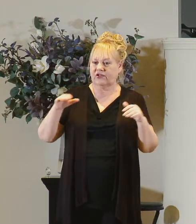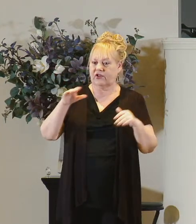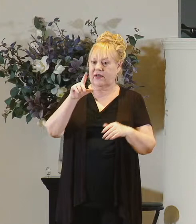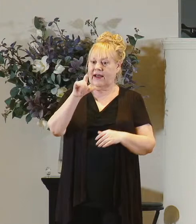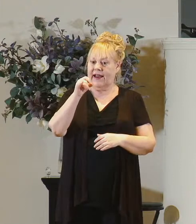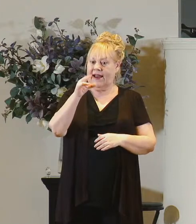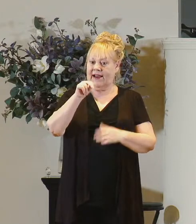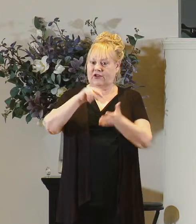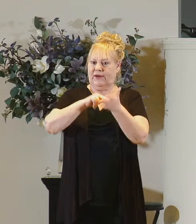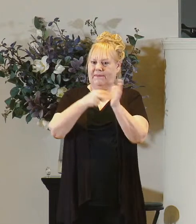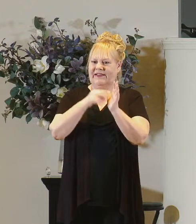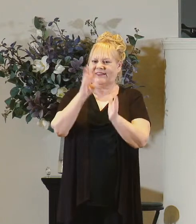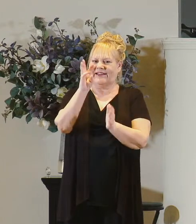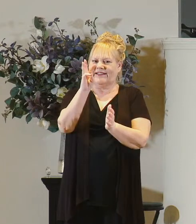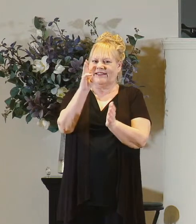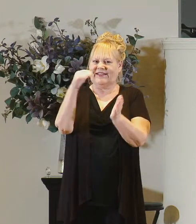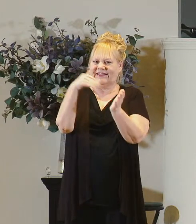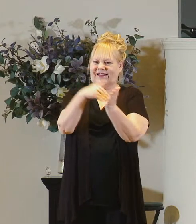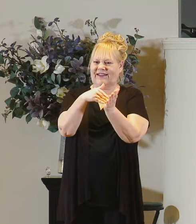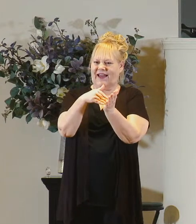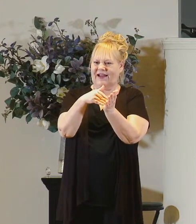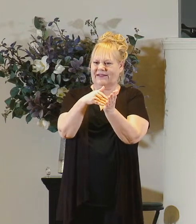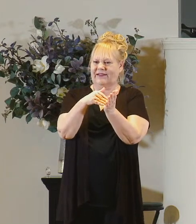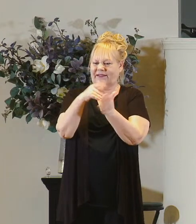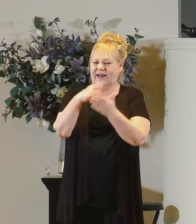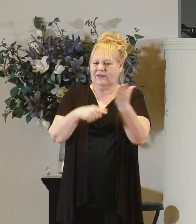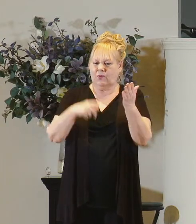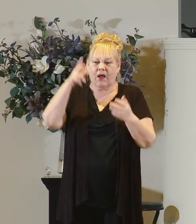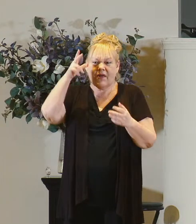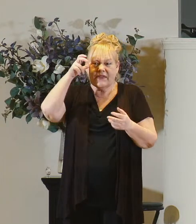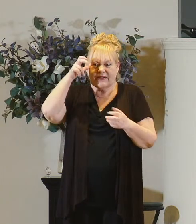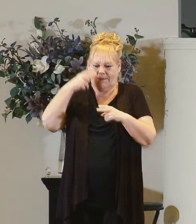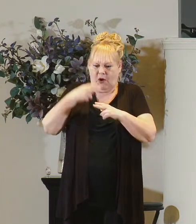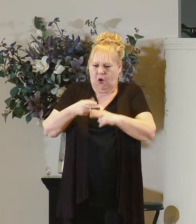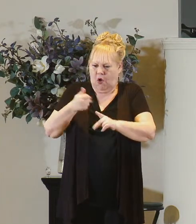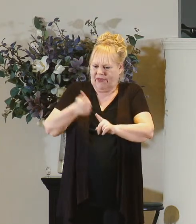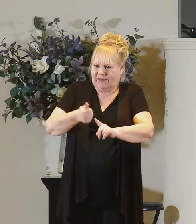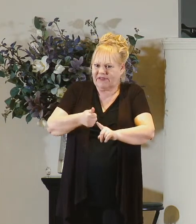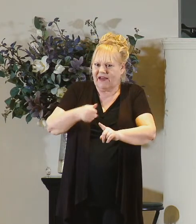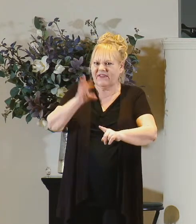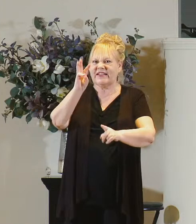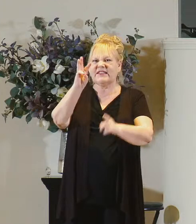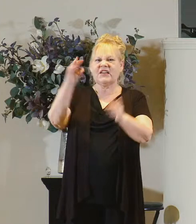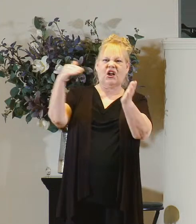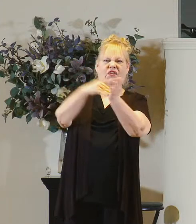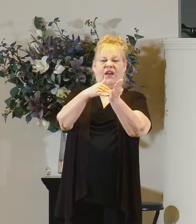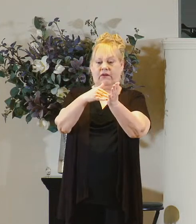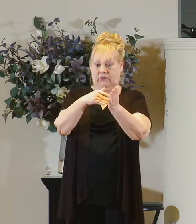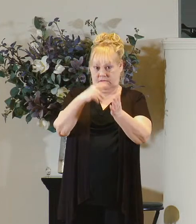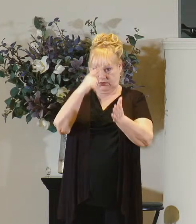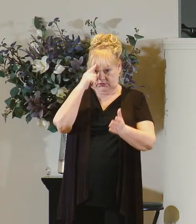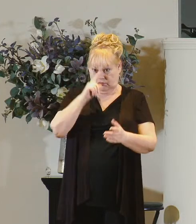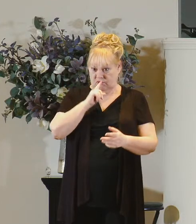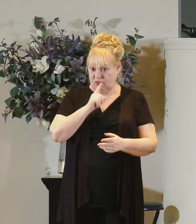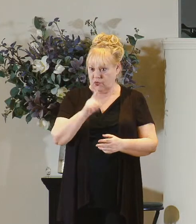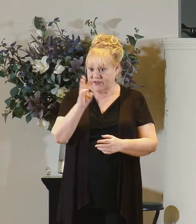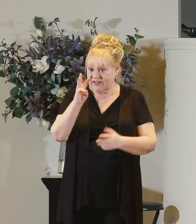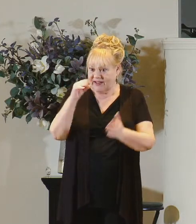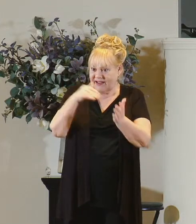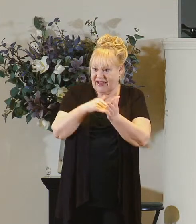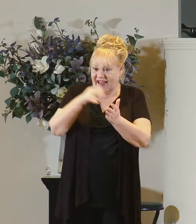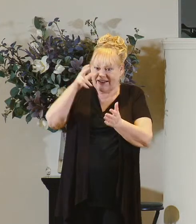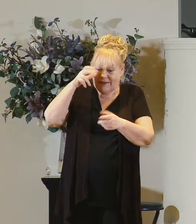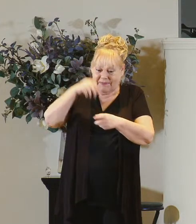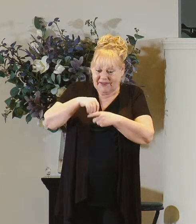thousand that's what these demons call themselves now were there six thousand demons inside this